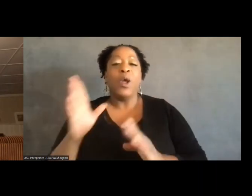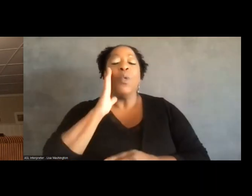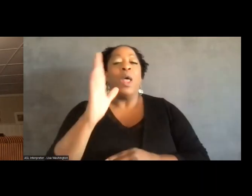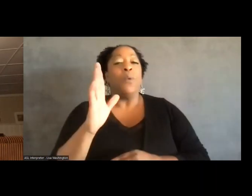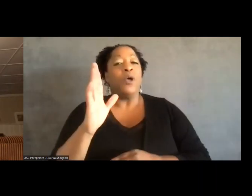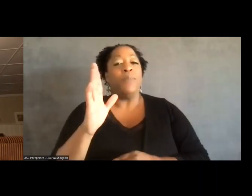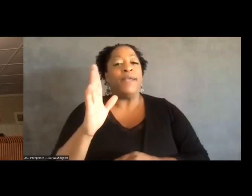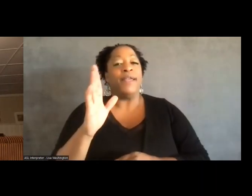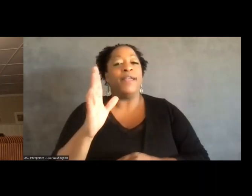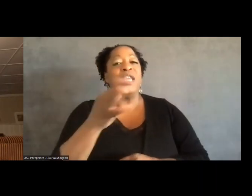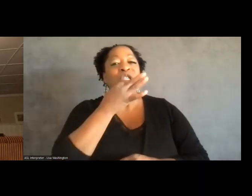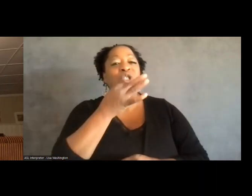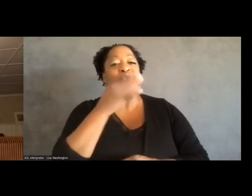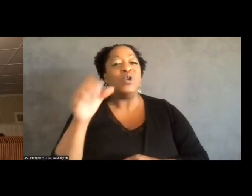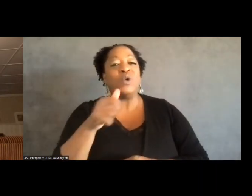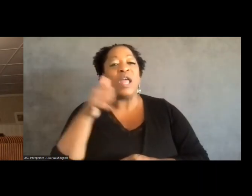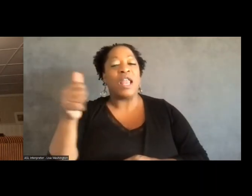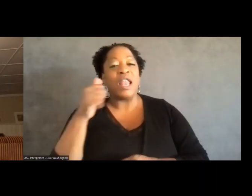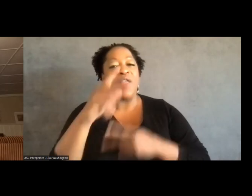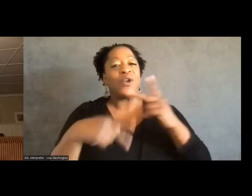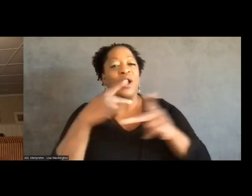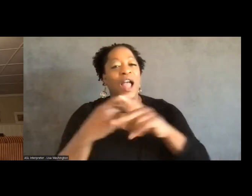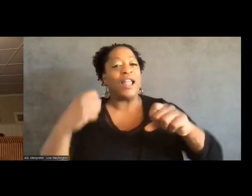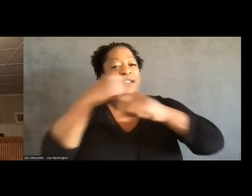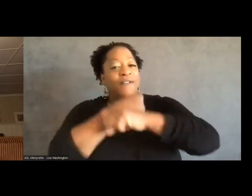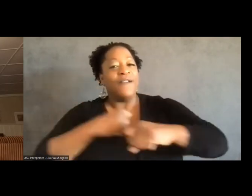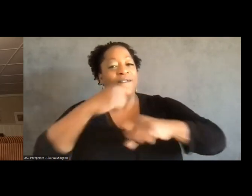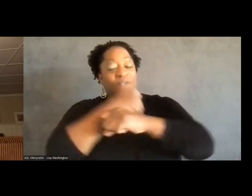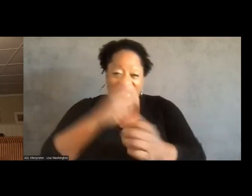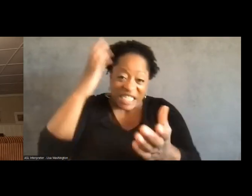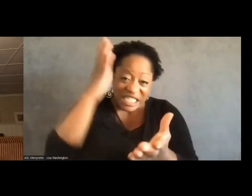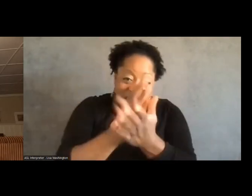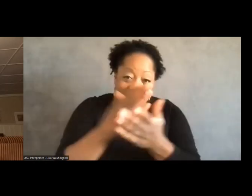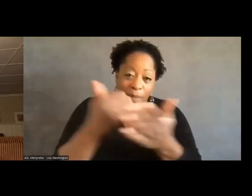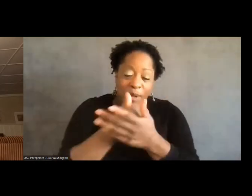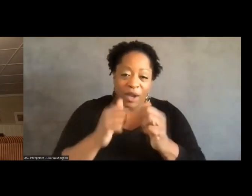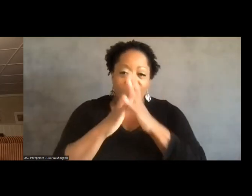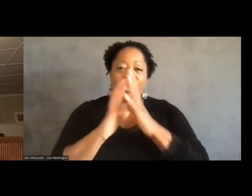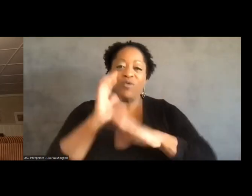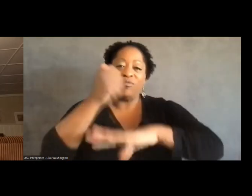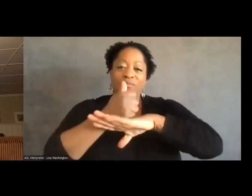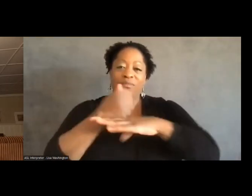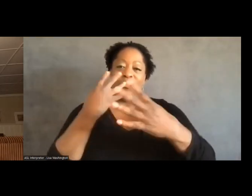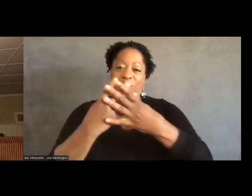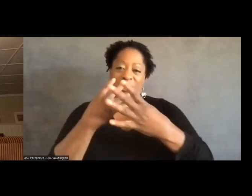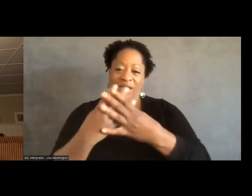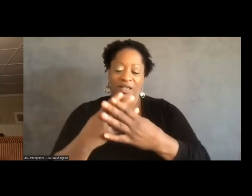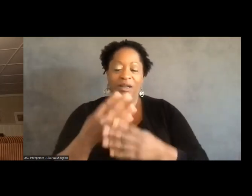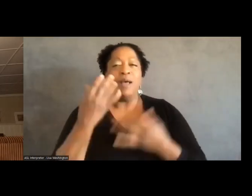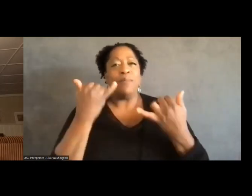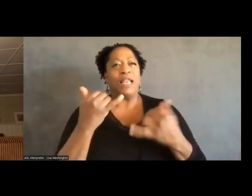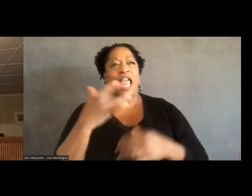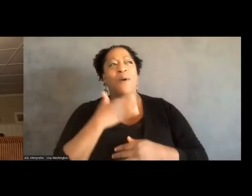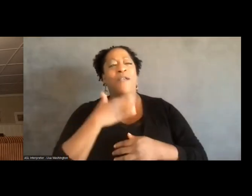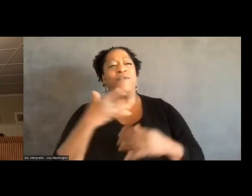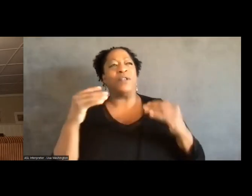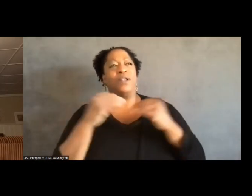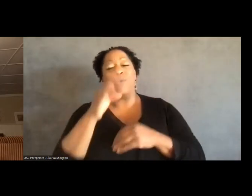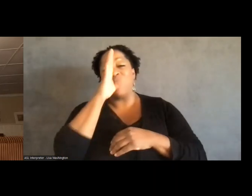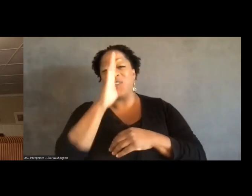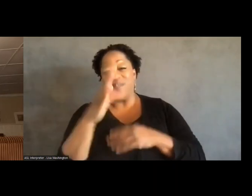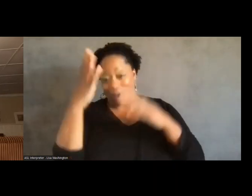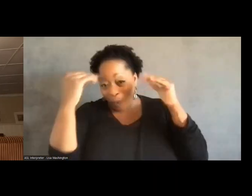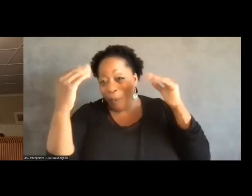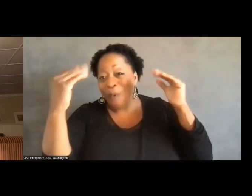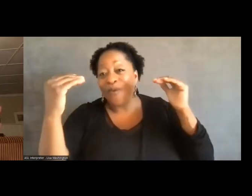be another one of these kinds of fights. But I'm feeling a lot more, I mean, frankly, I'm feeling a lot more